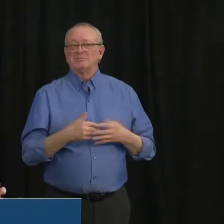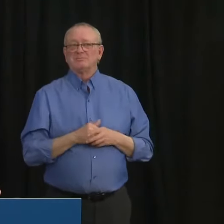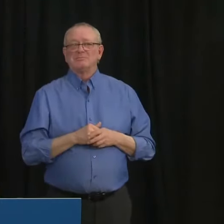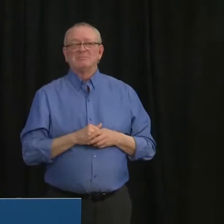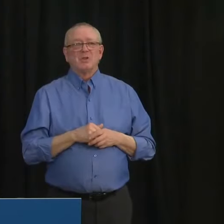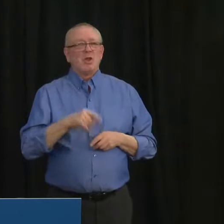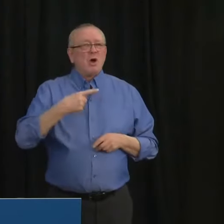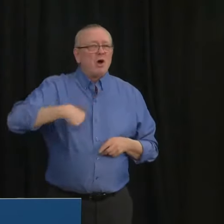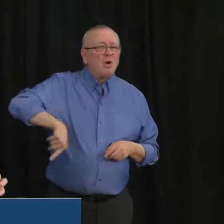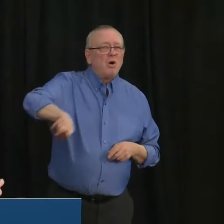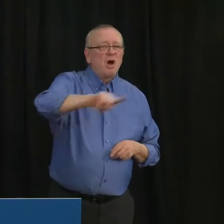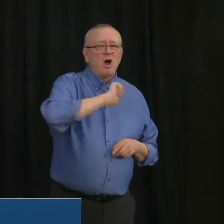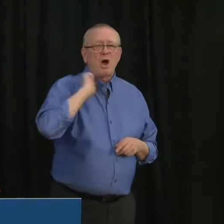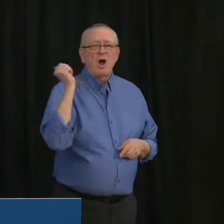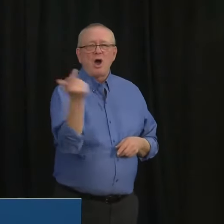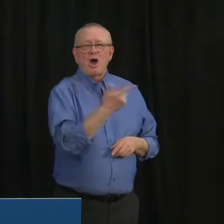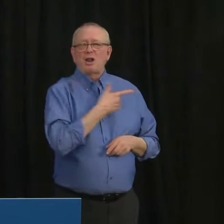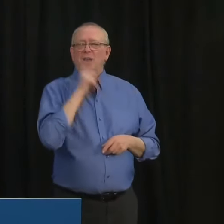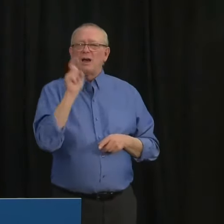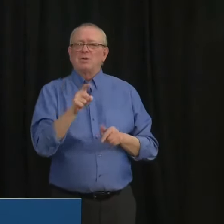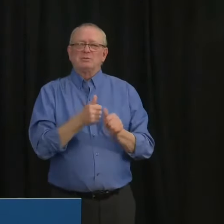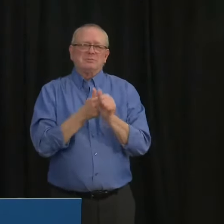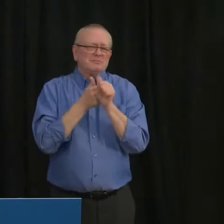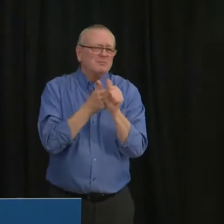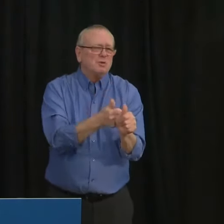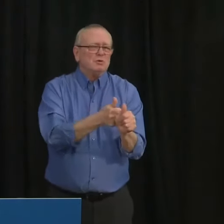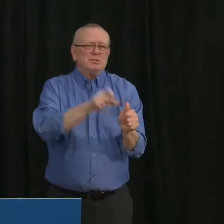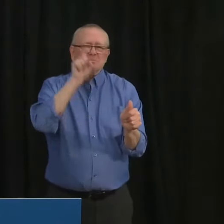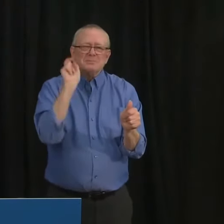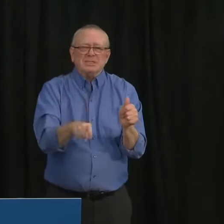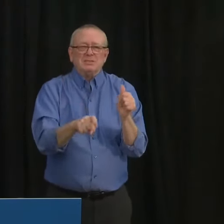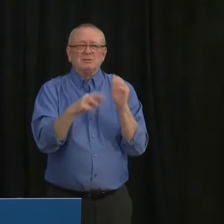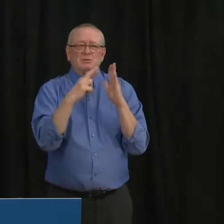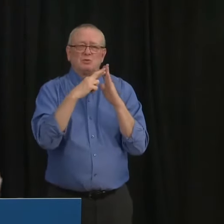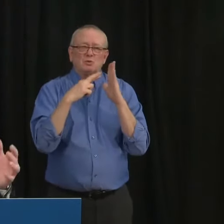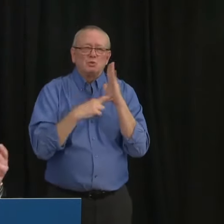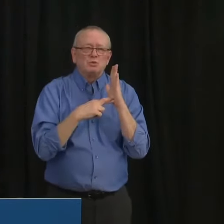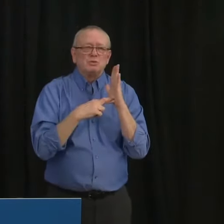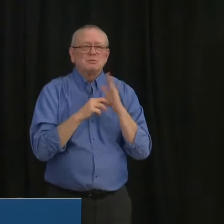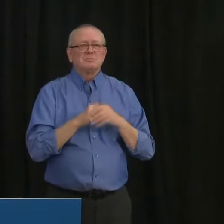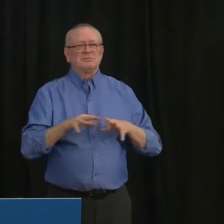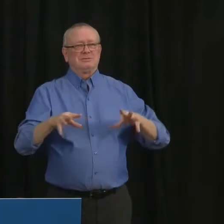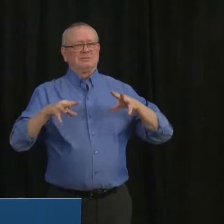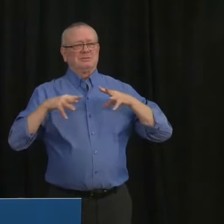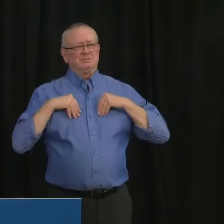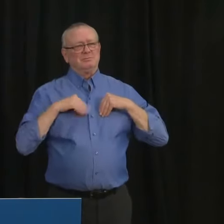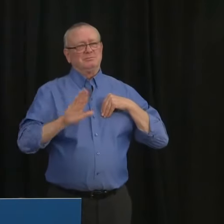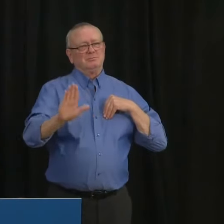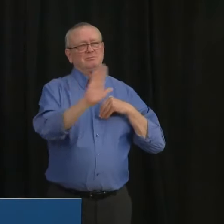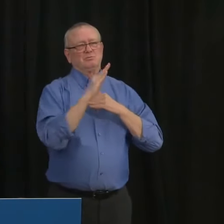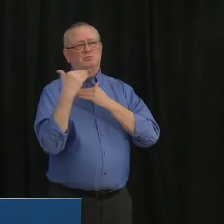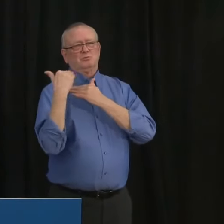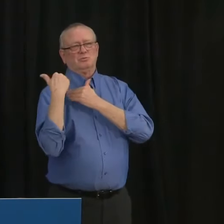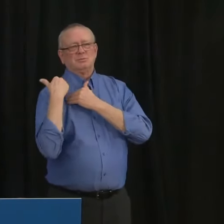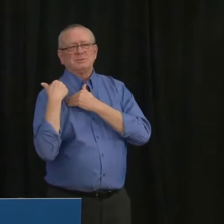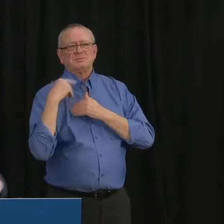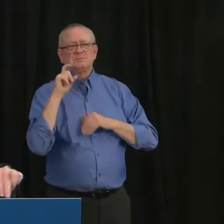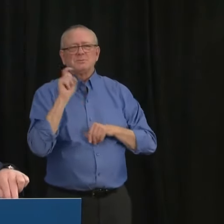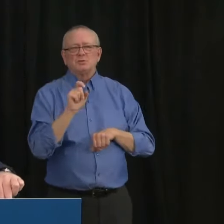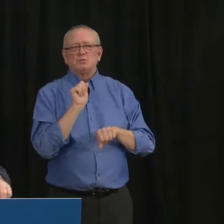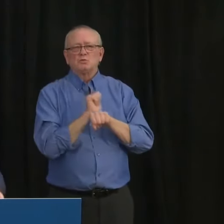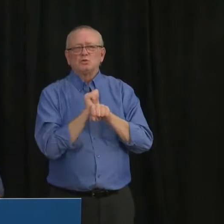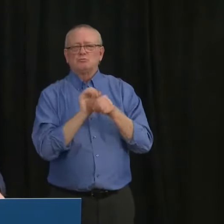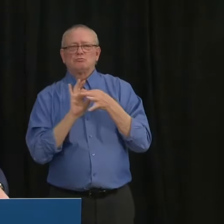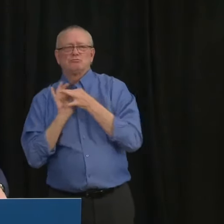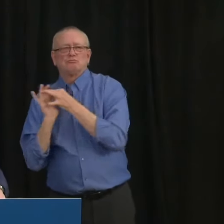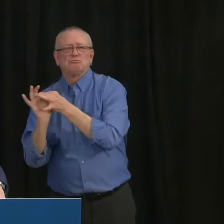way we reduce the spread and lift those measures as soon as possible. So let's all stand together and do our part. Thank you